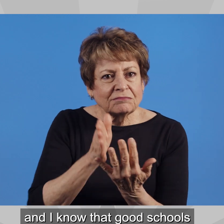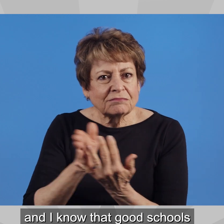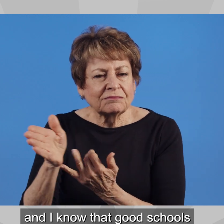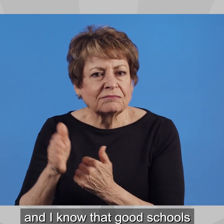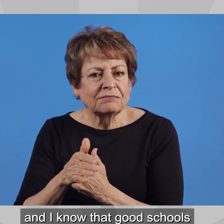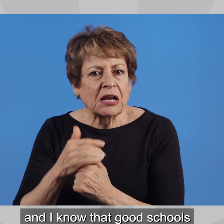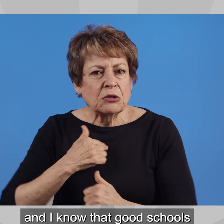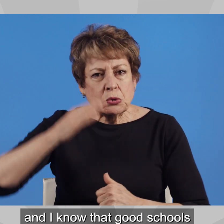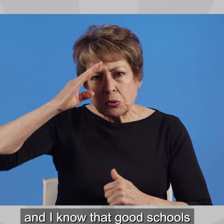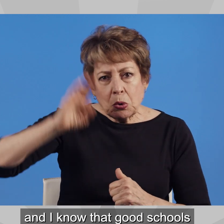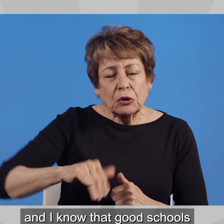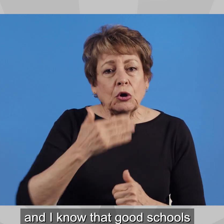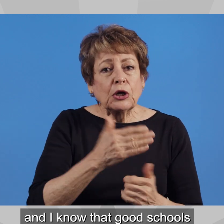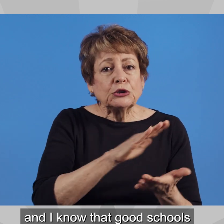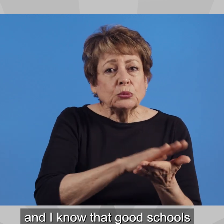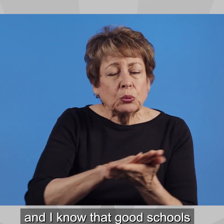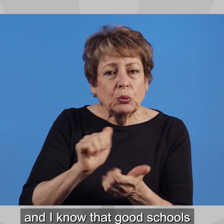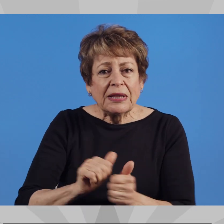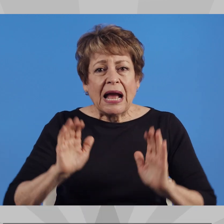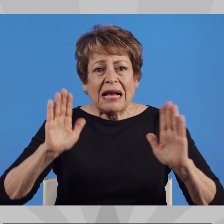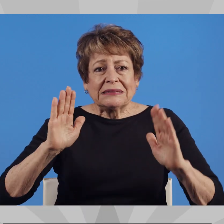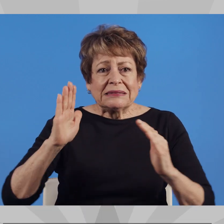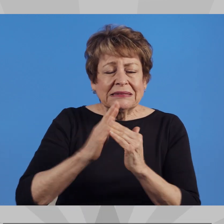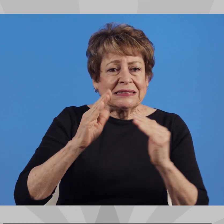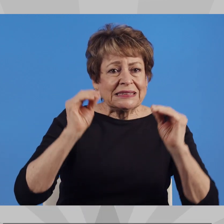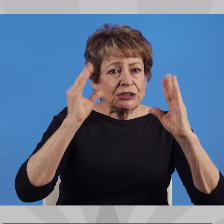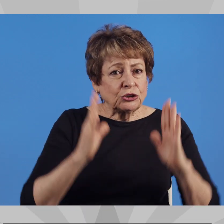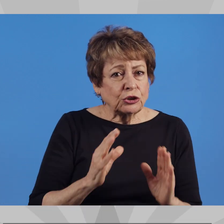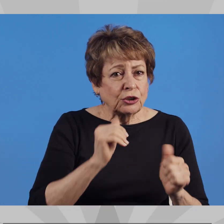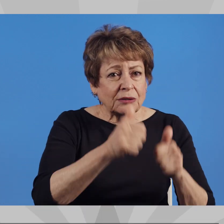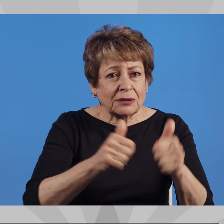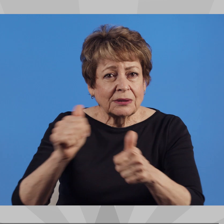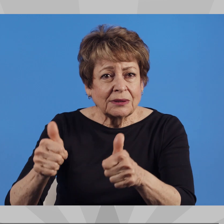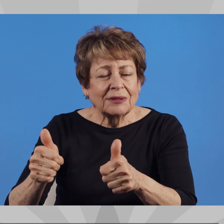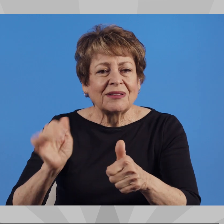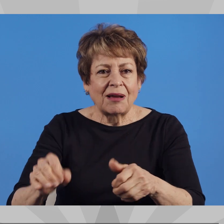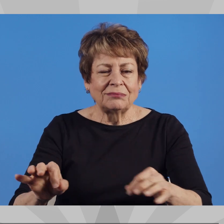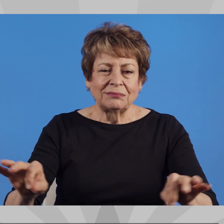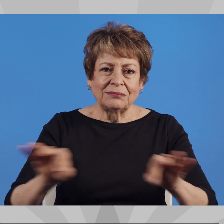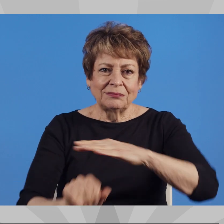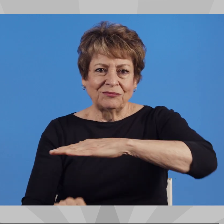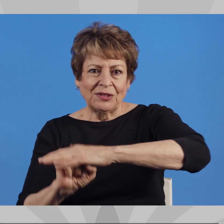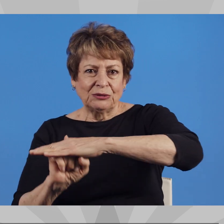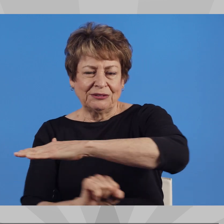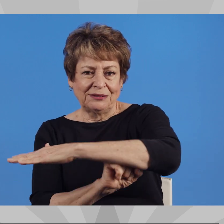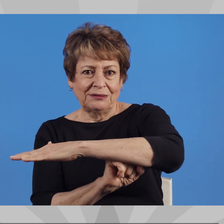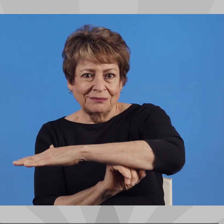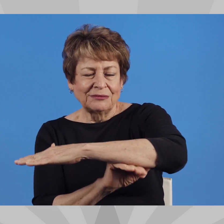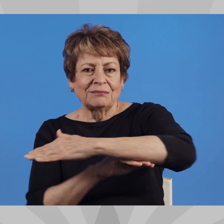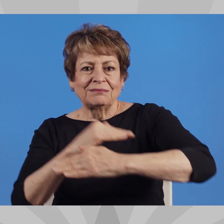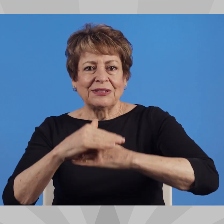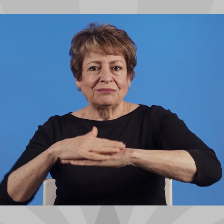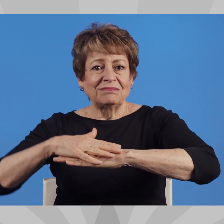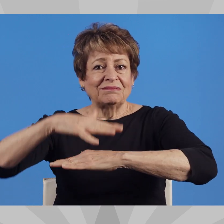know that good schools with outstanding teachers are the foundational building blocks to ensure future generations' success.